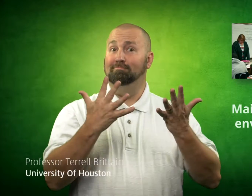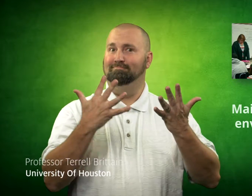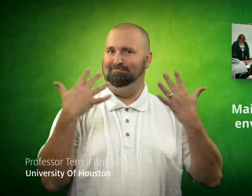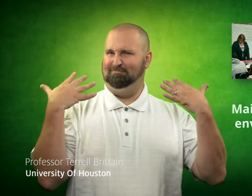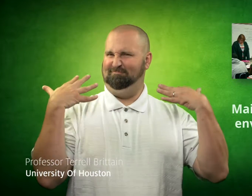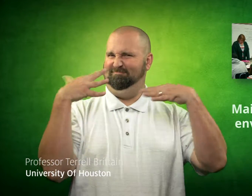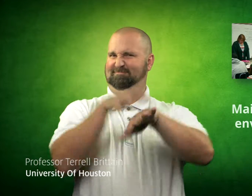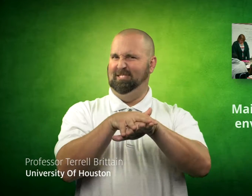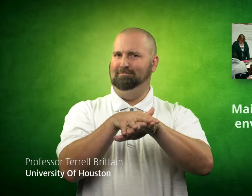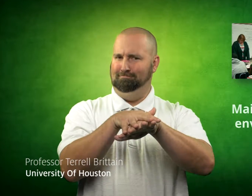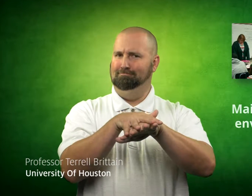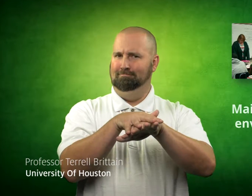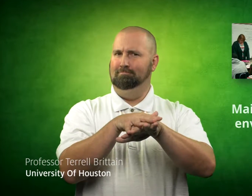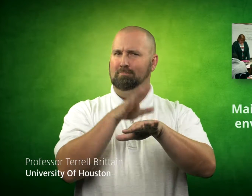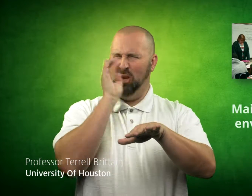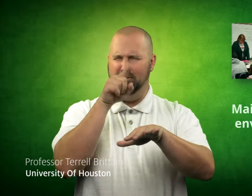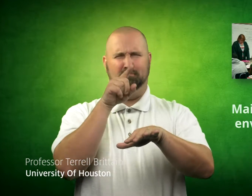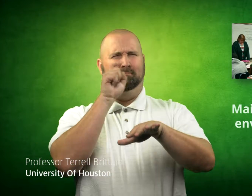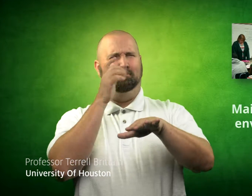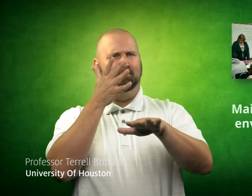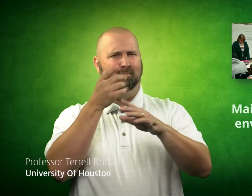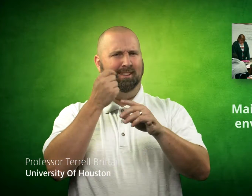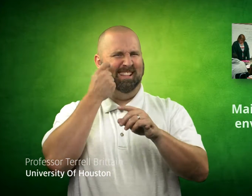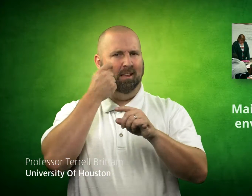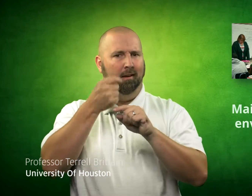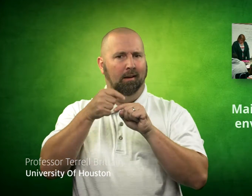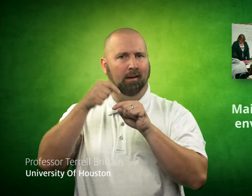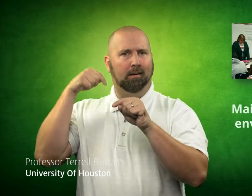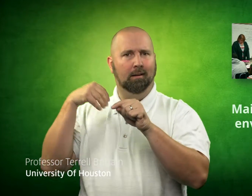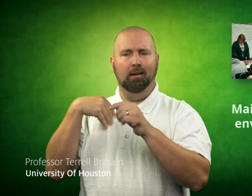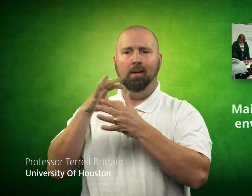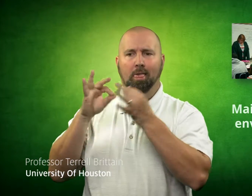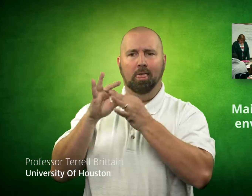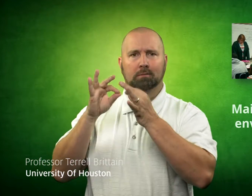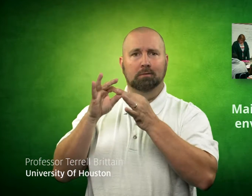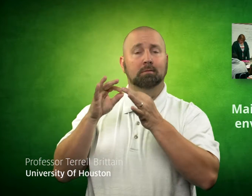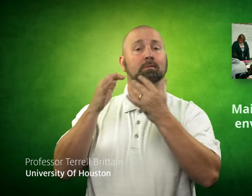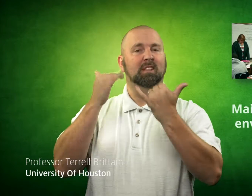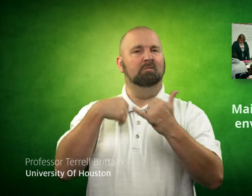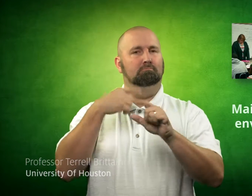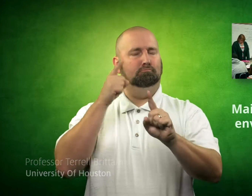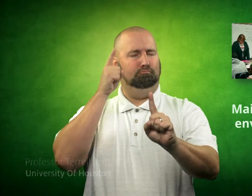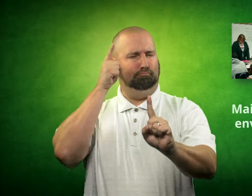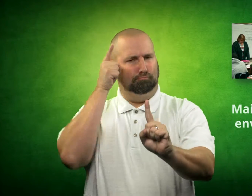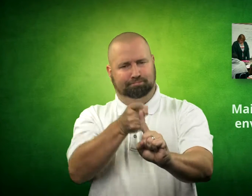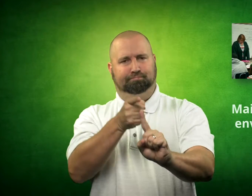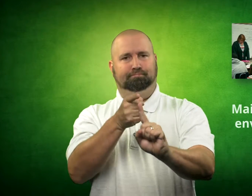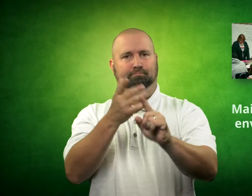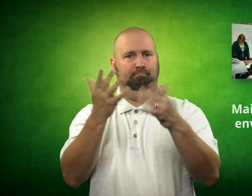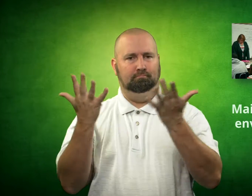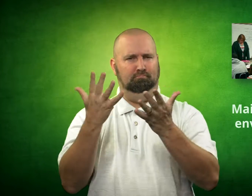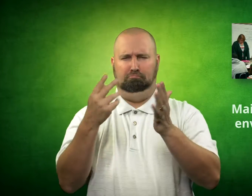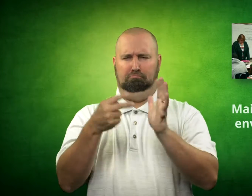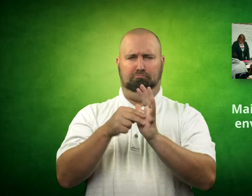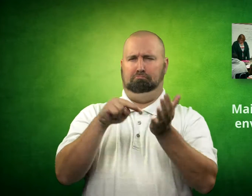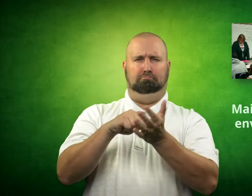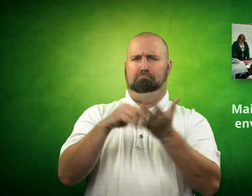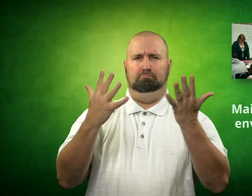Hello, in this video we'll be talking about the mainstreaming environment which I touched on in a previous video and now I'll go into more